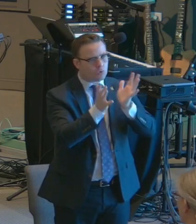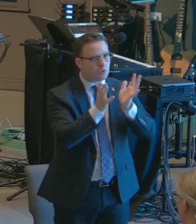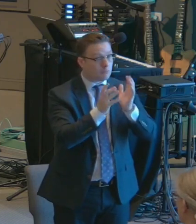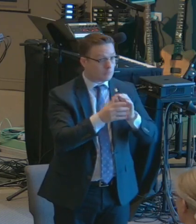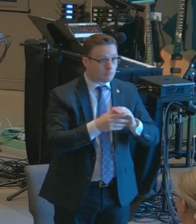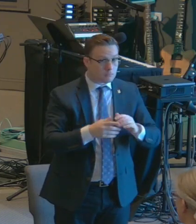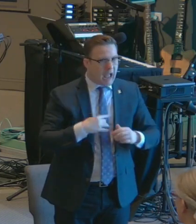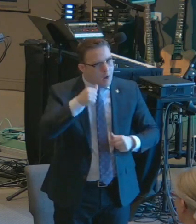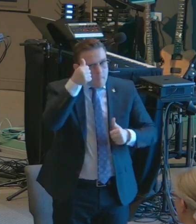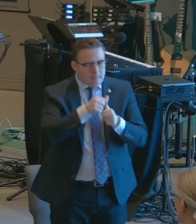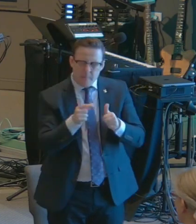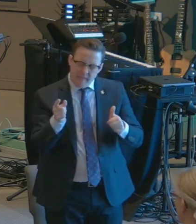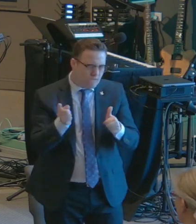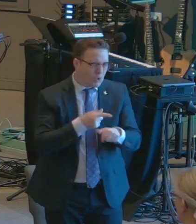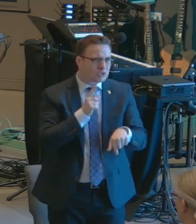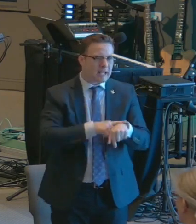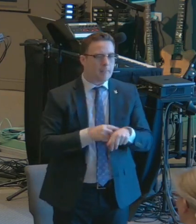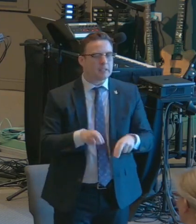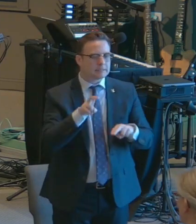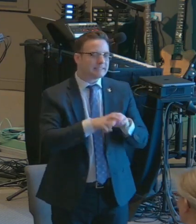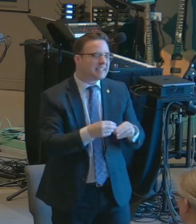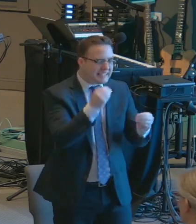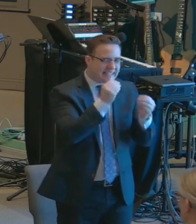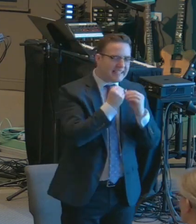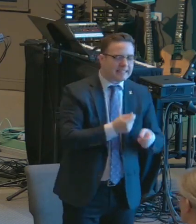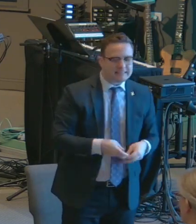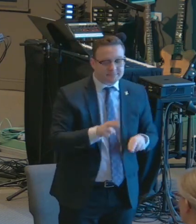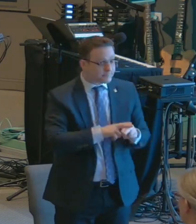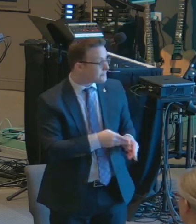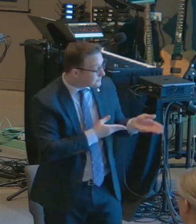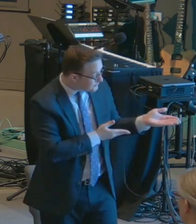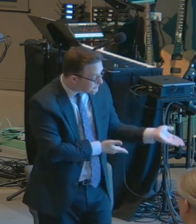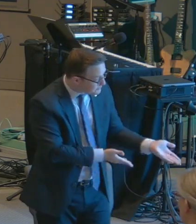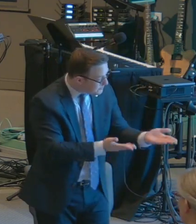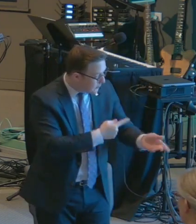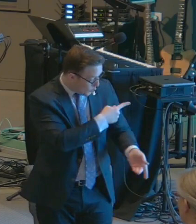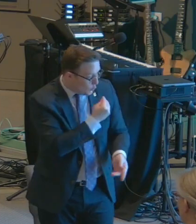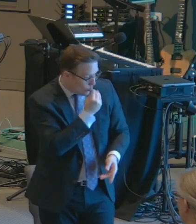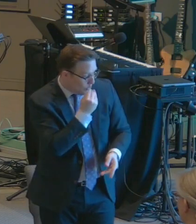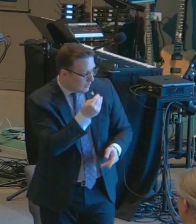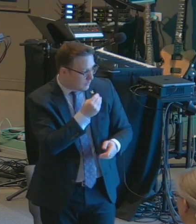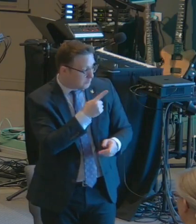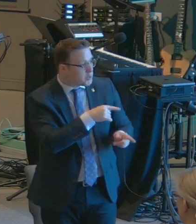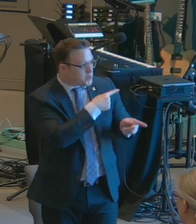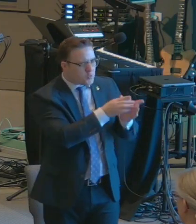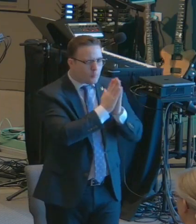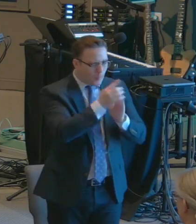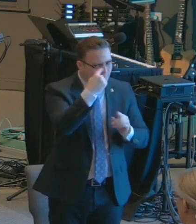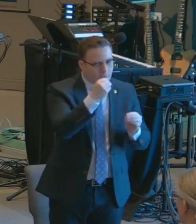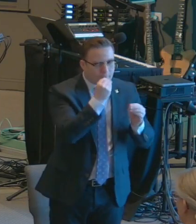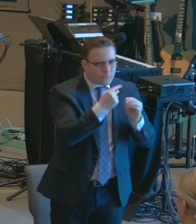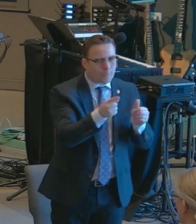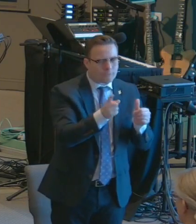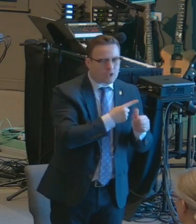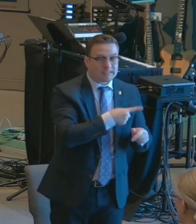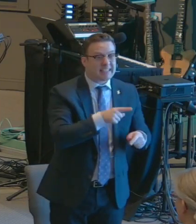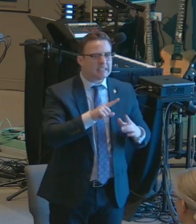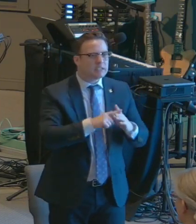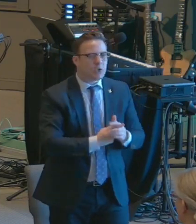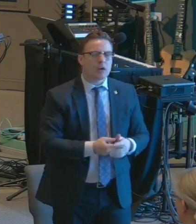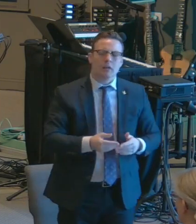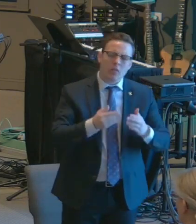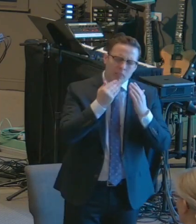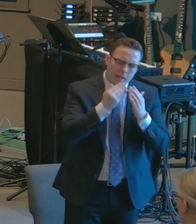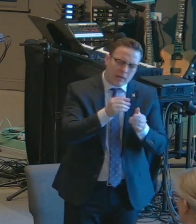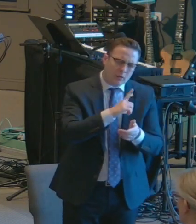says to him. I remember the first time he did it. We had six or seven ministry people in our church sitting in a restaurant. And he began